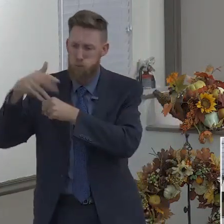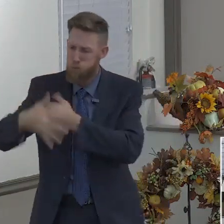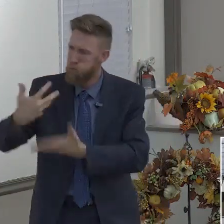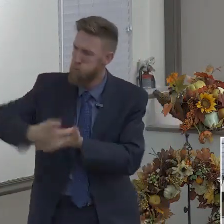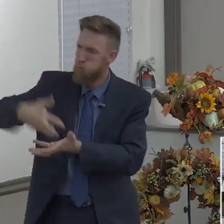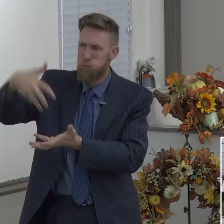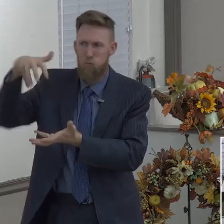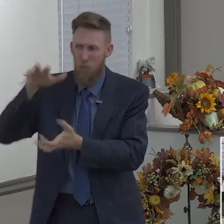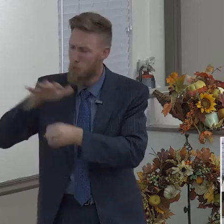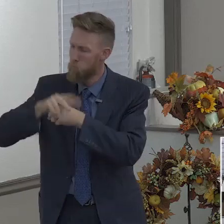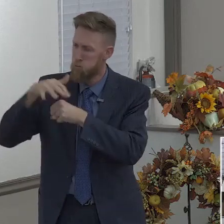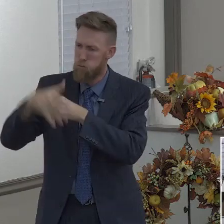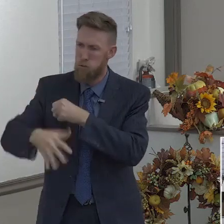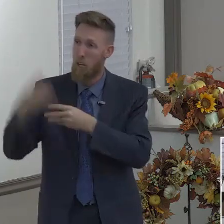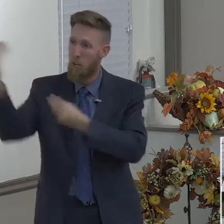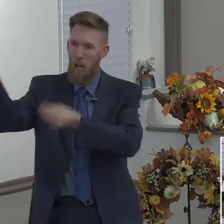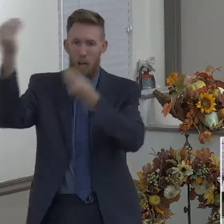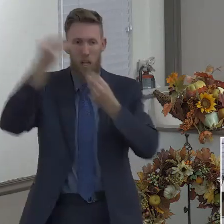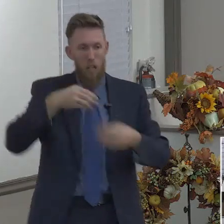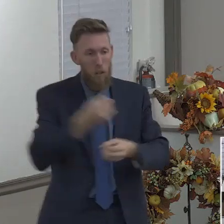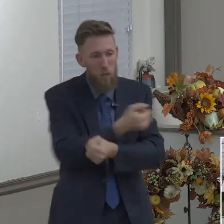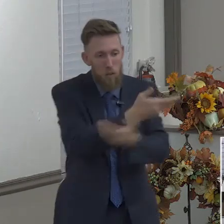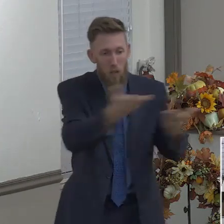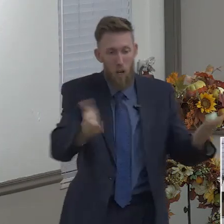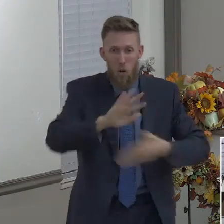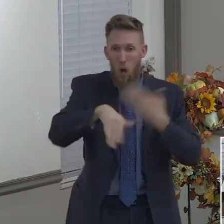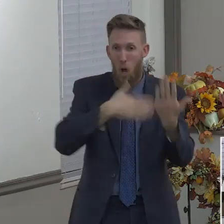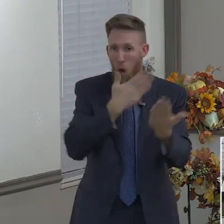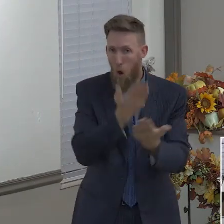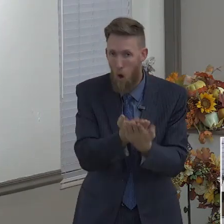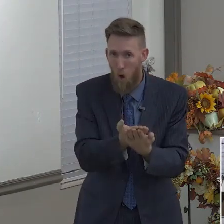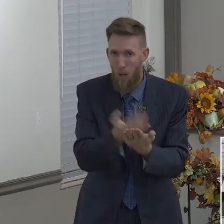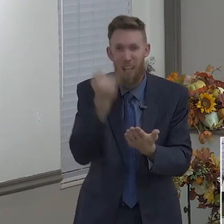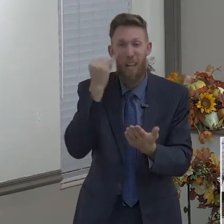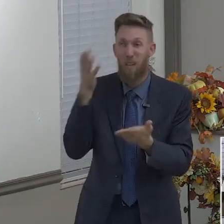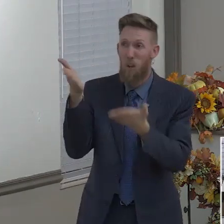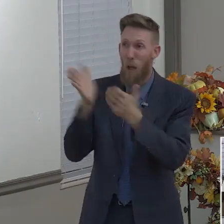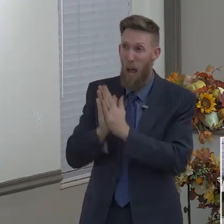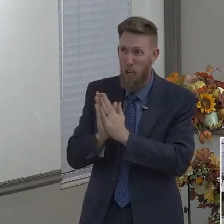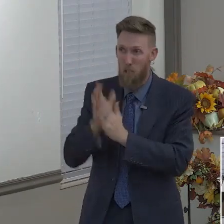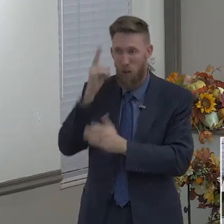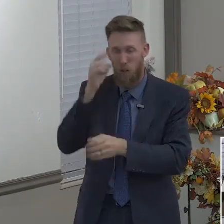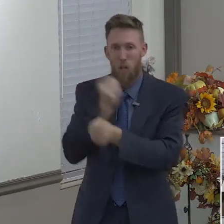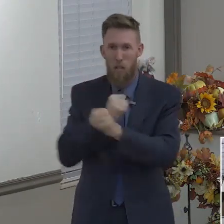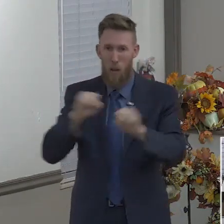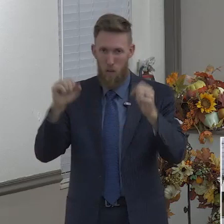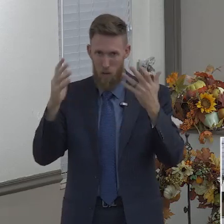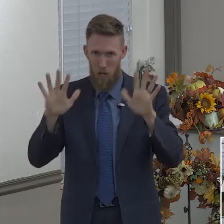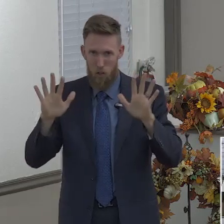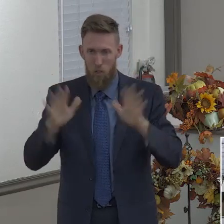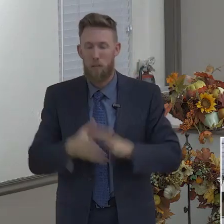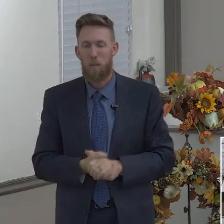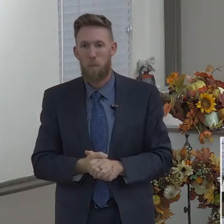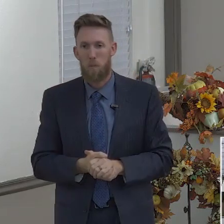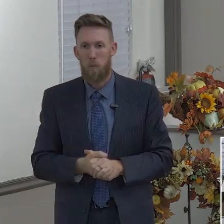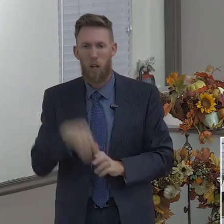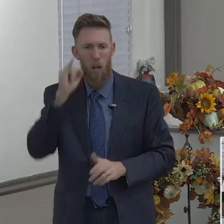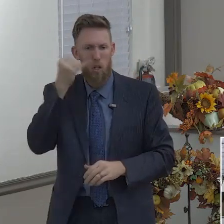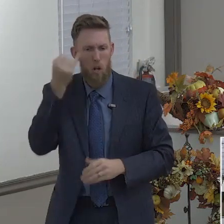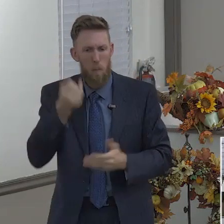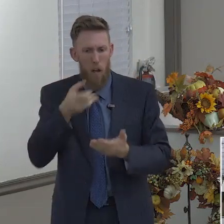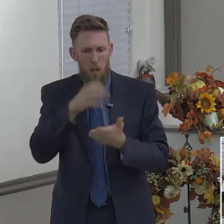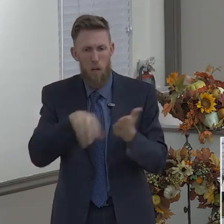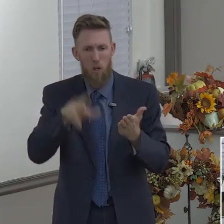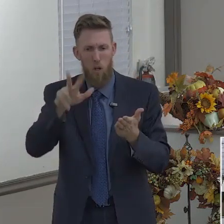have faith and simply asks for salvation. I think of Jeremiah 33 3, call unto me, and I will answer thee and